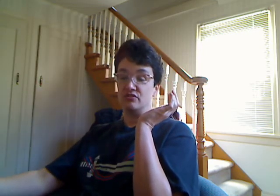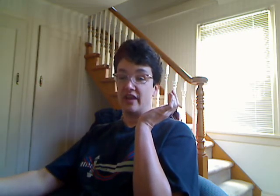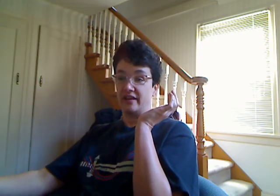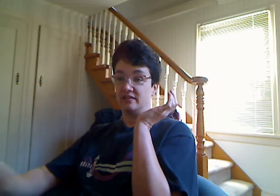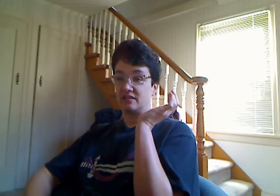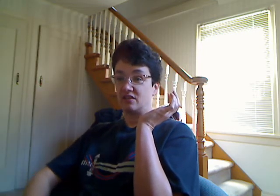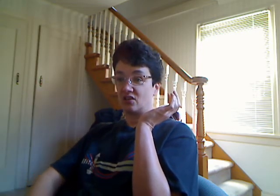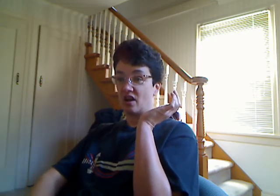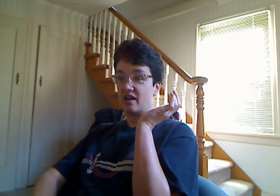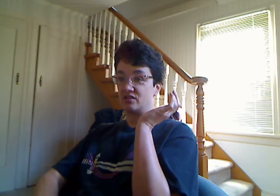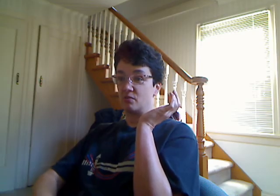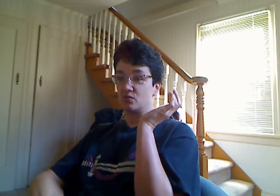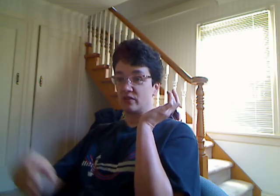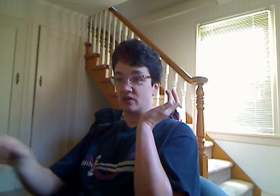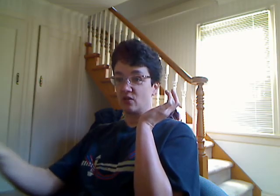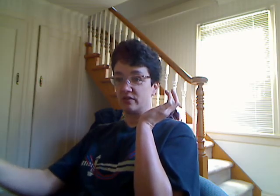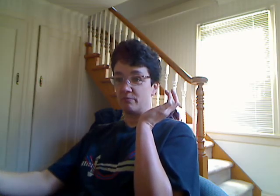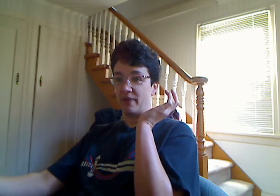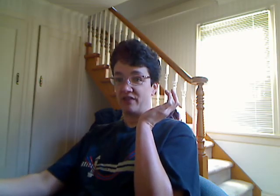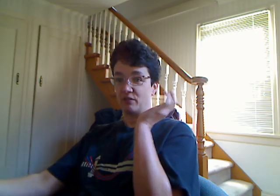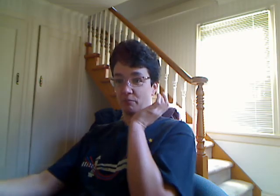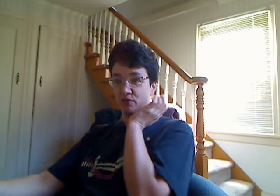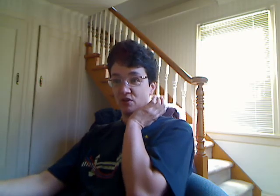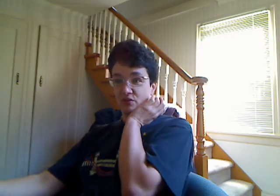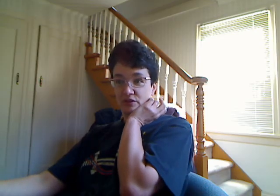do that! Gosh! I almost wanted to go in the bathroom and puke!